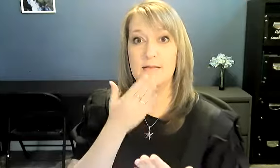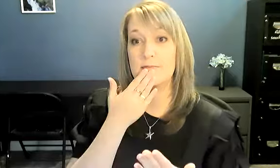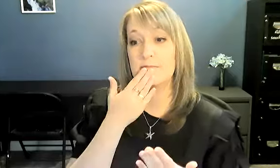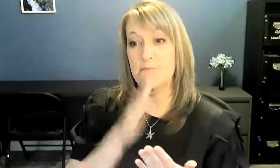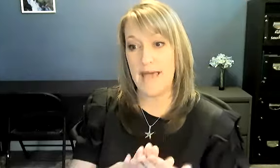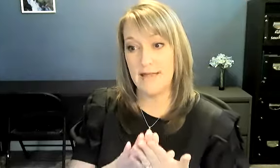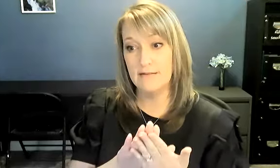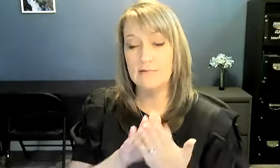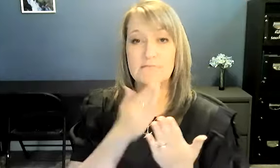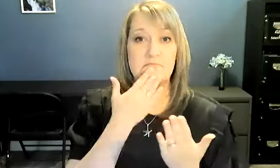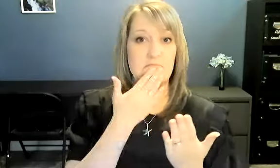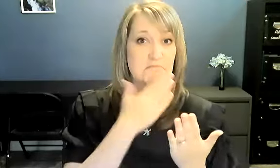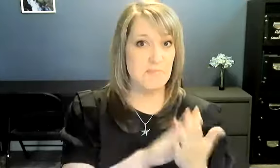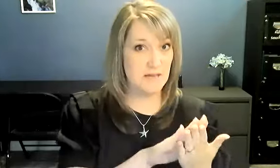bad, bad.